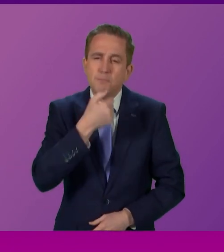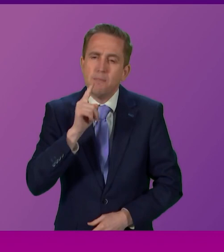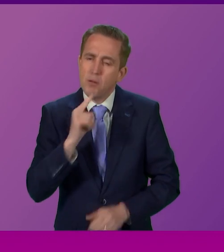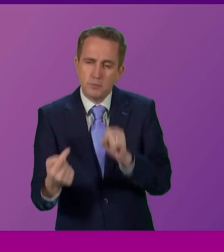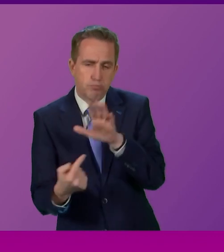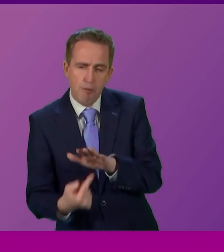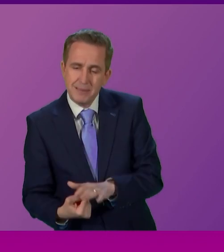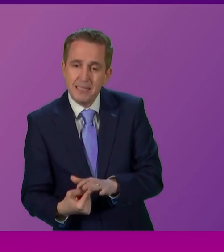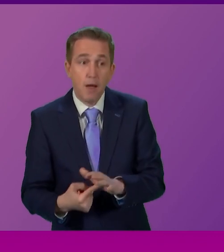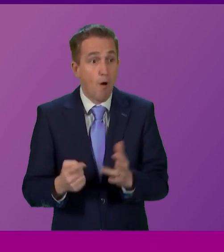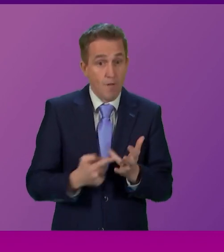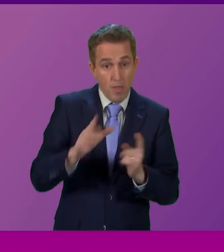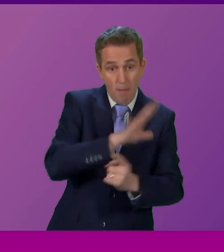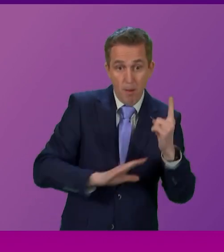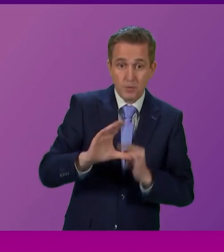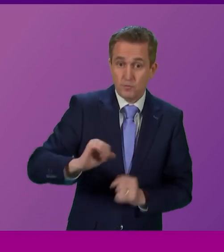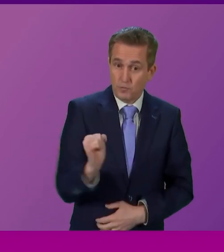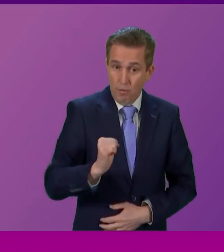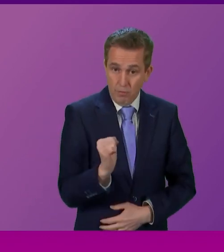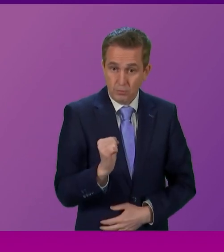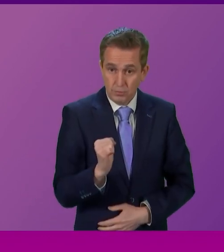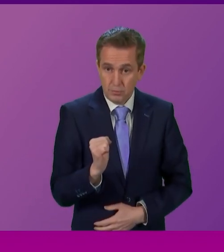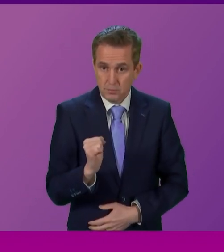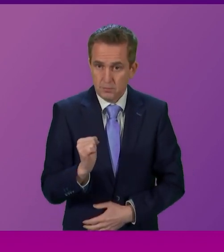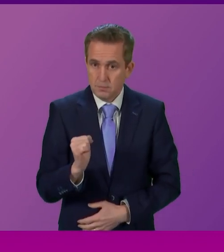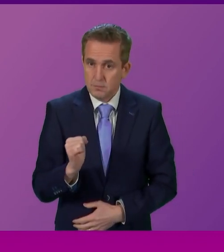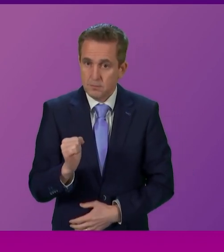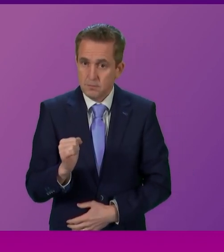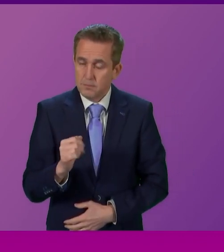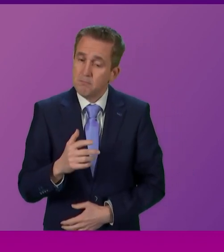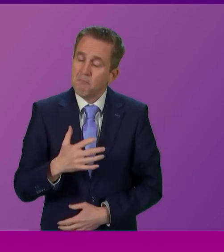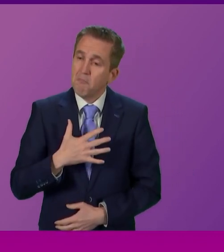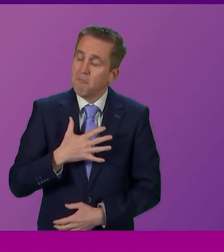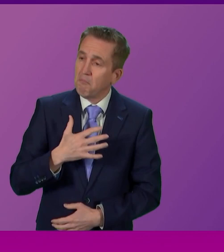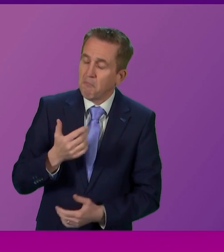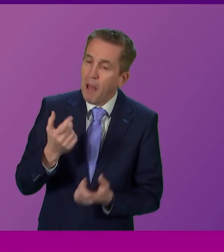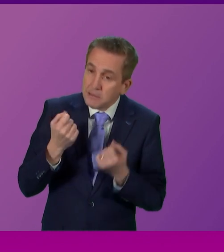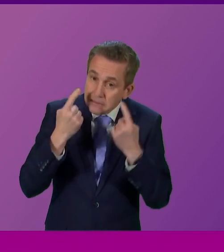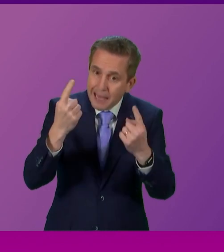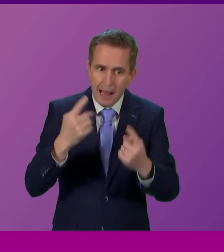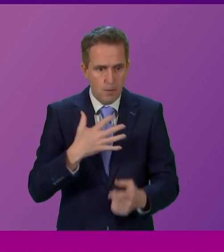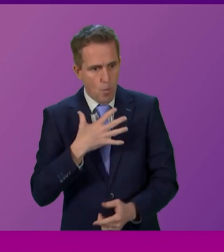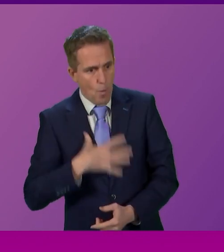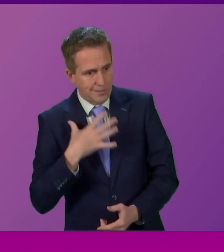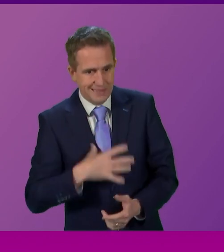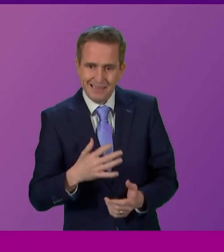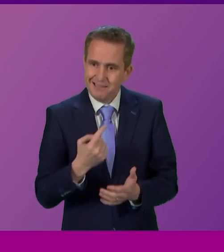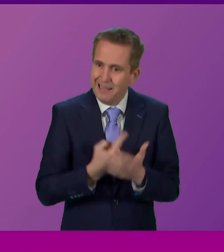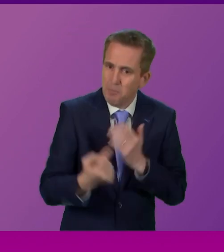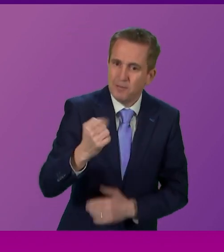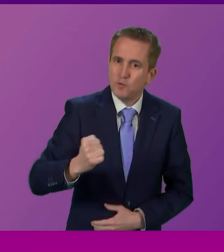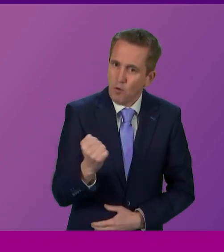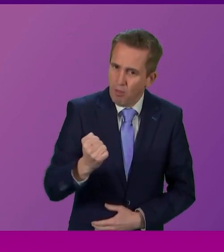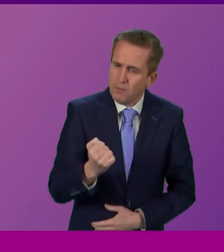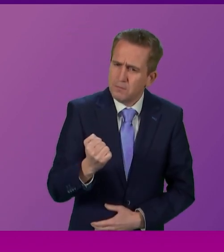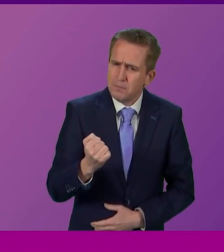whole of Scotland. Of course, favouring independence is a perfectly honourable thing to do. And I understand why many